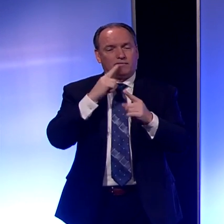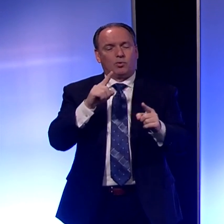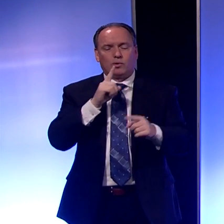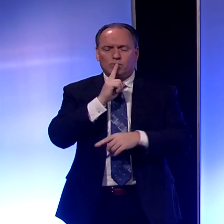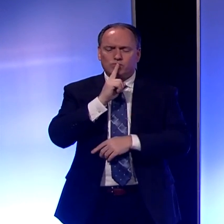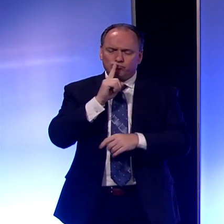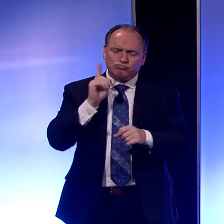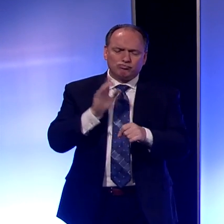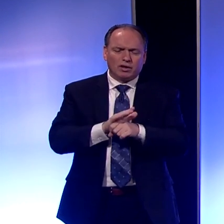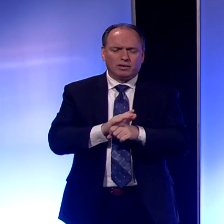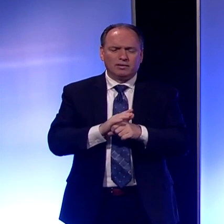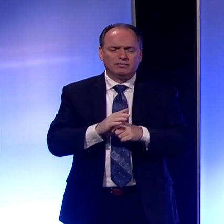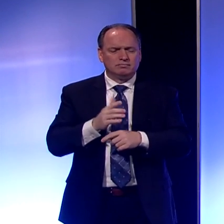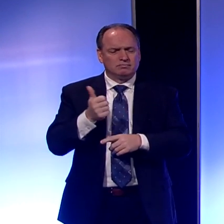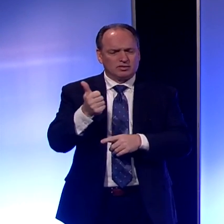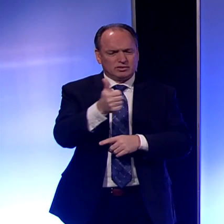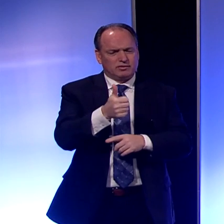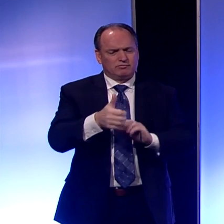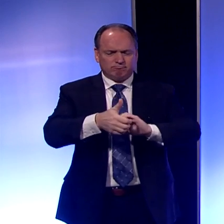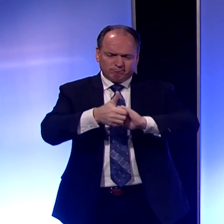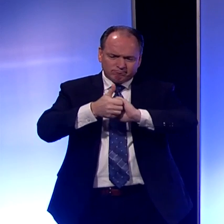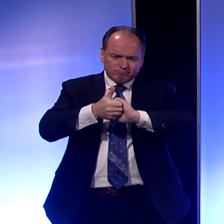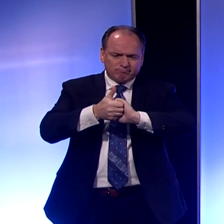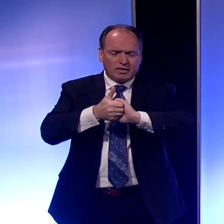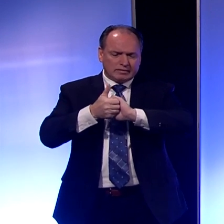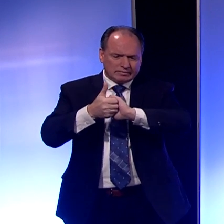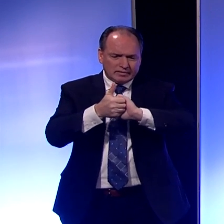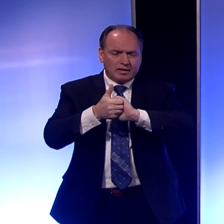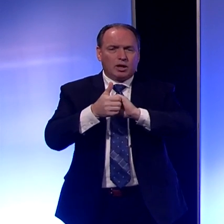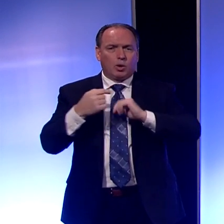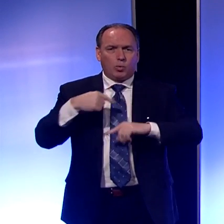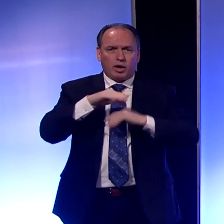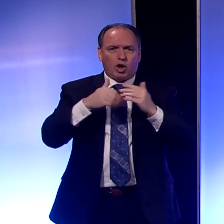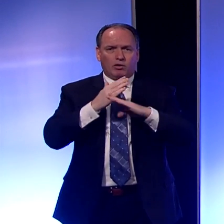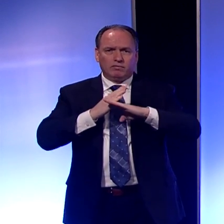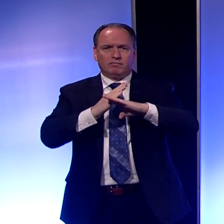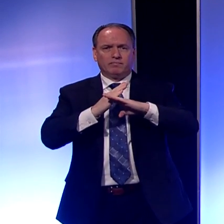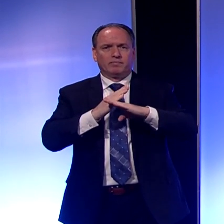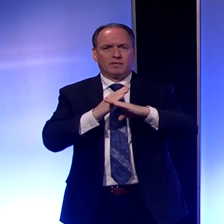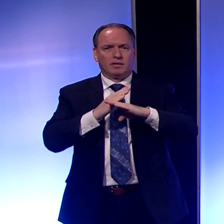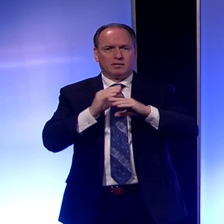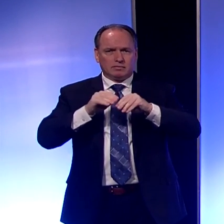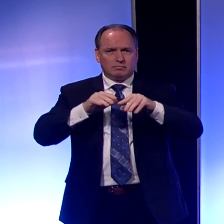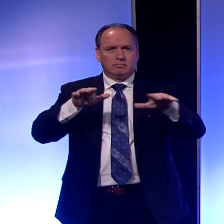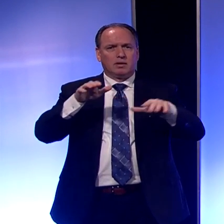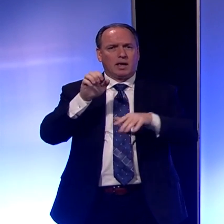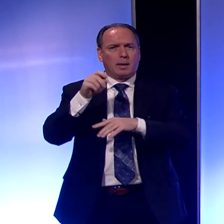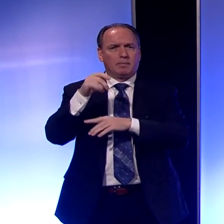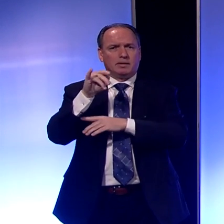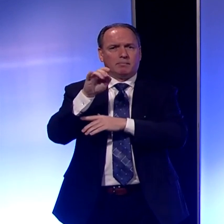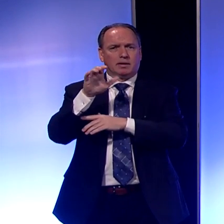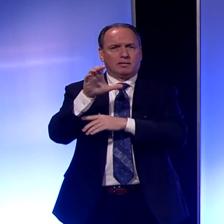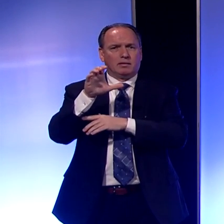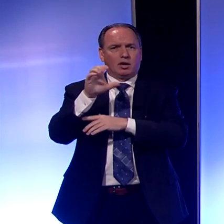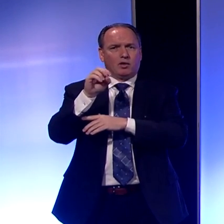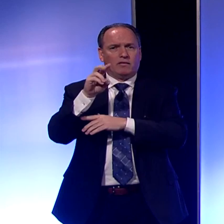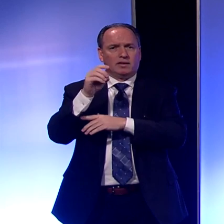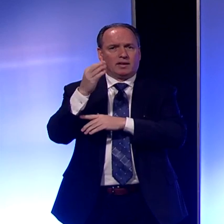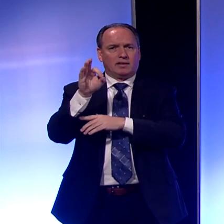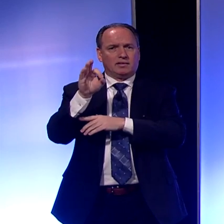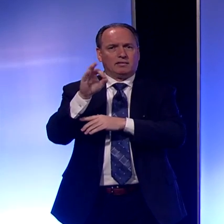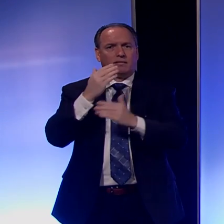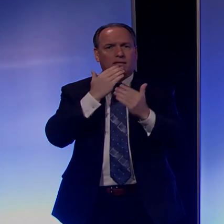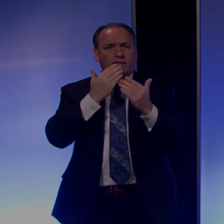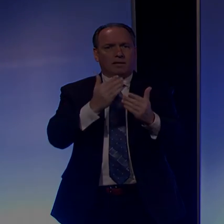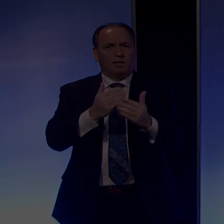really being a partner as we all fight this epidemic, this pandemic, COVID-19. Thank you.